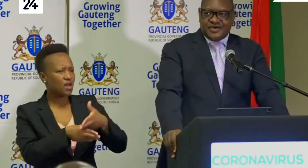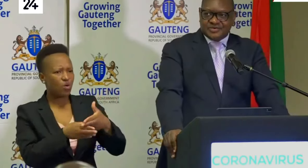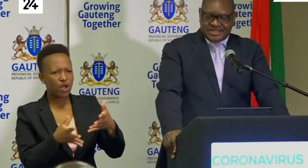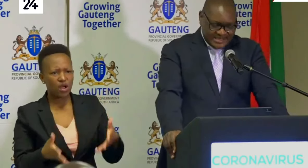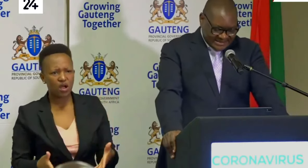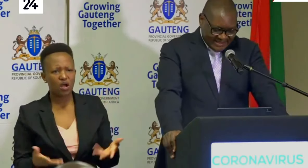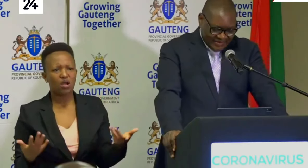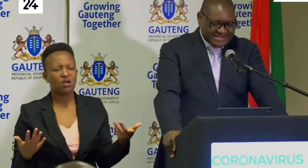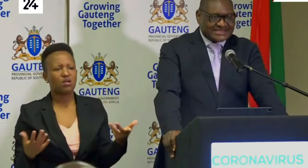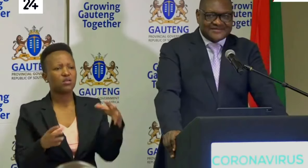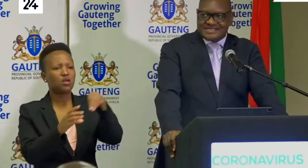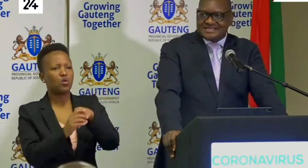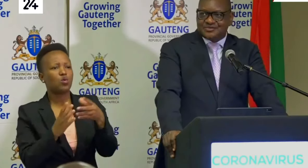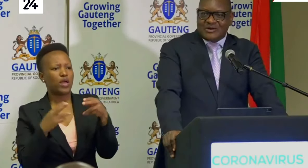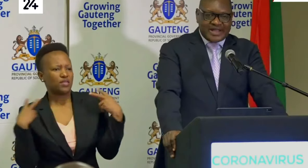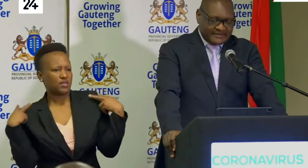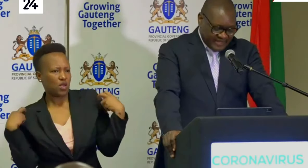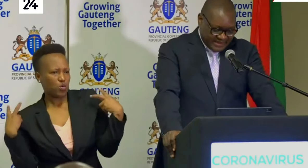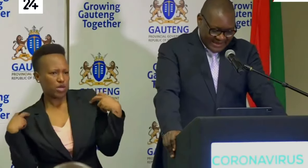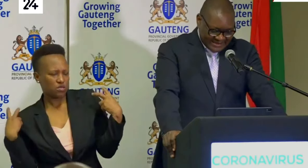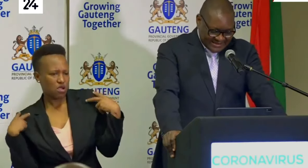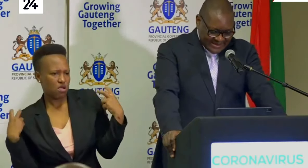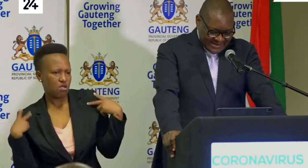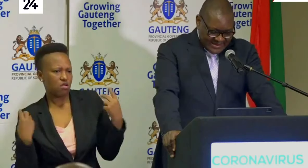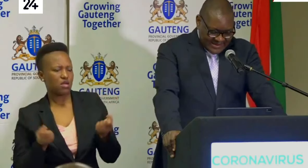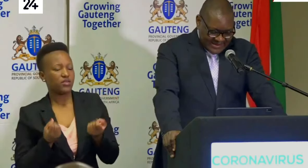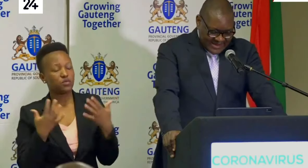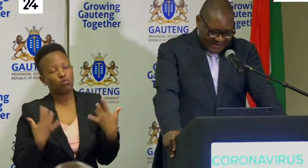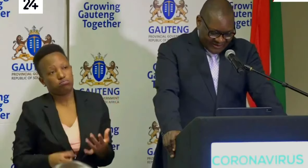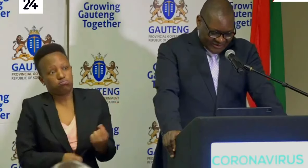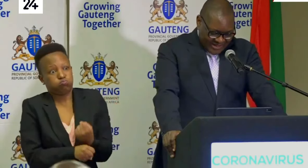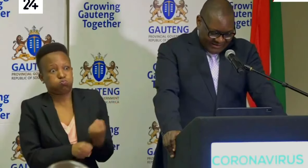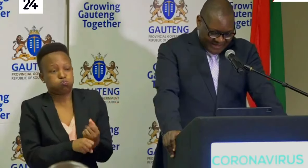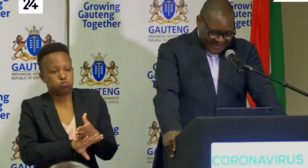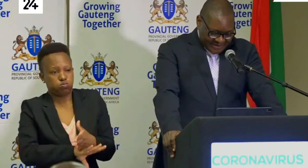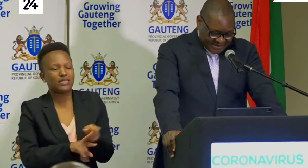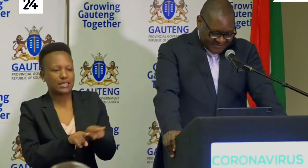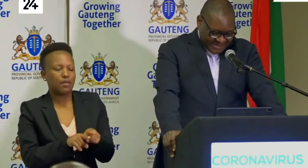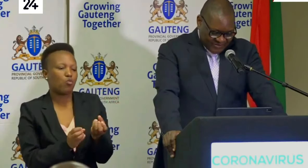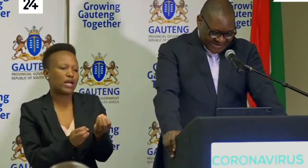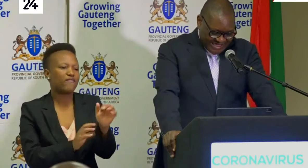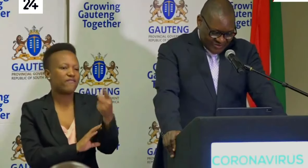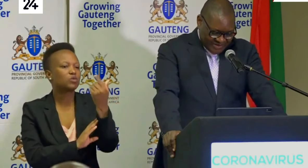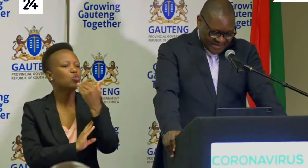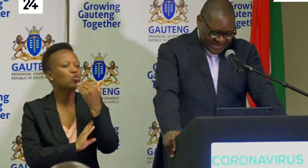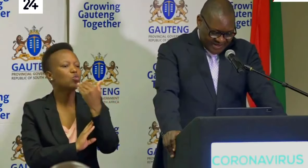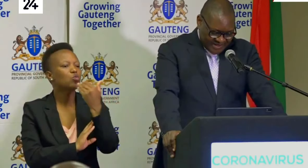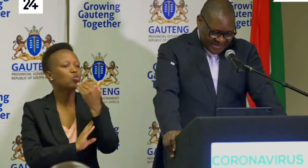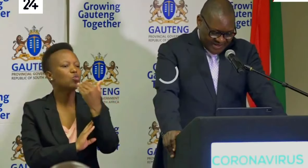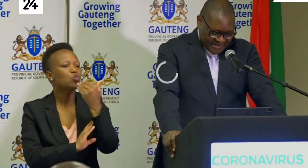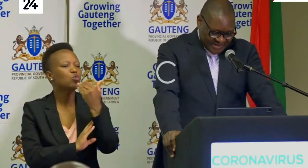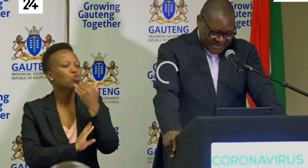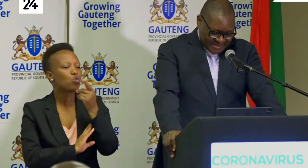including those in the security services who are working very hard are also our priority. But we start with the